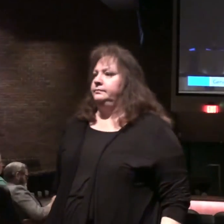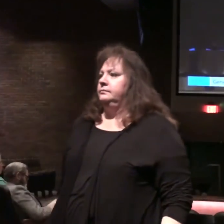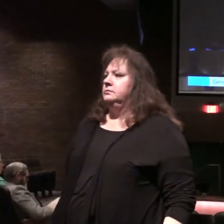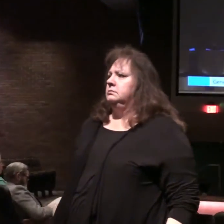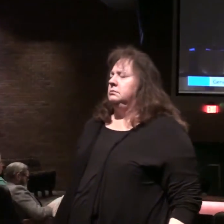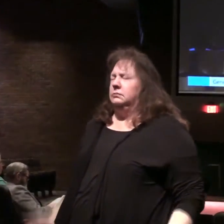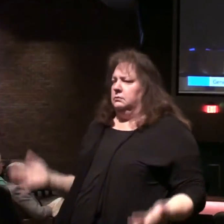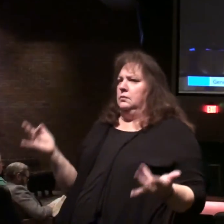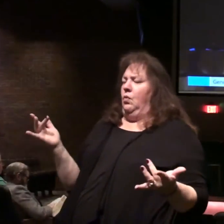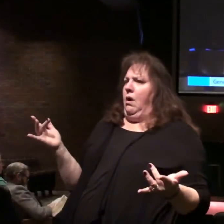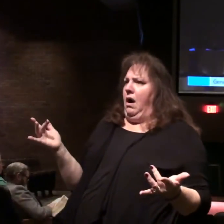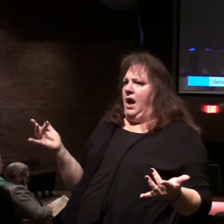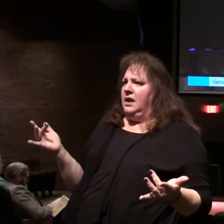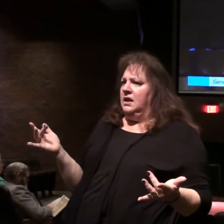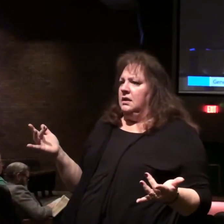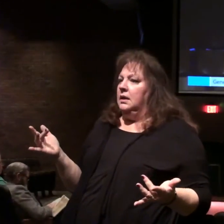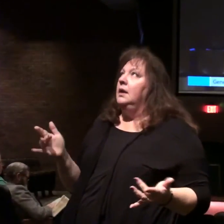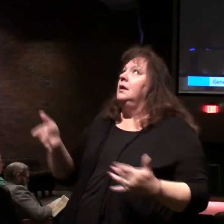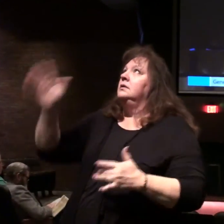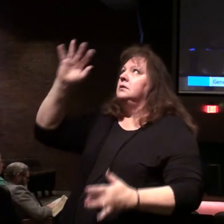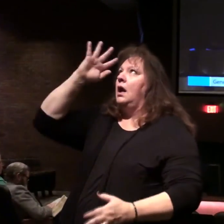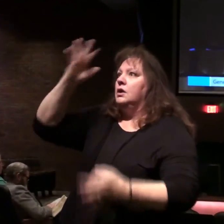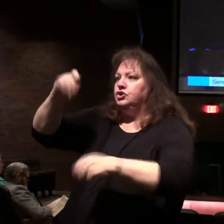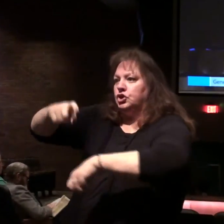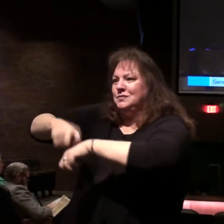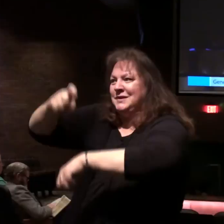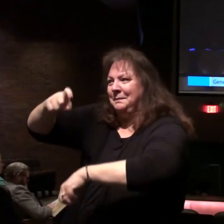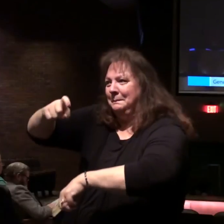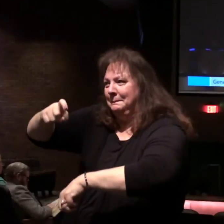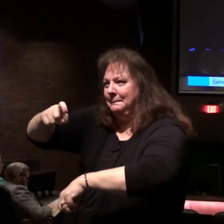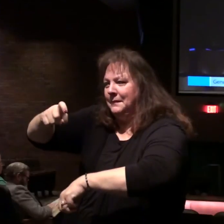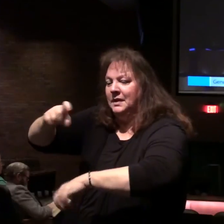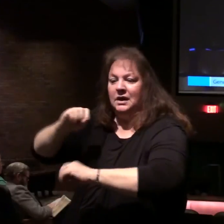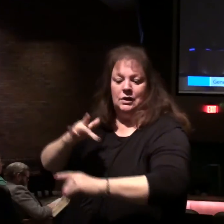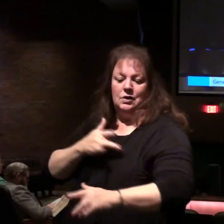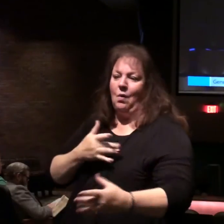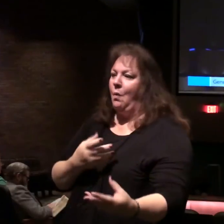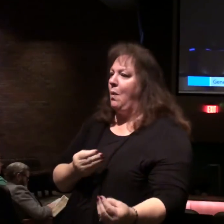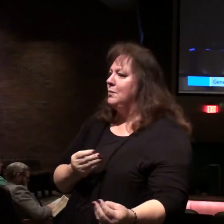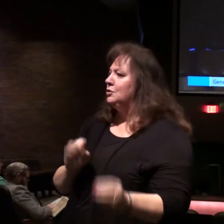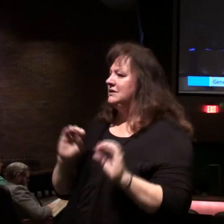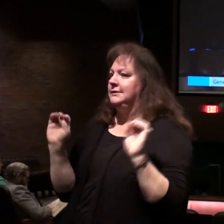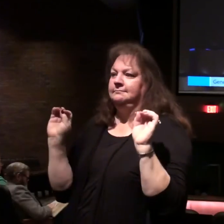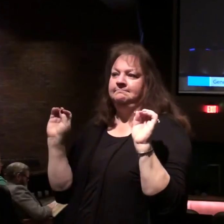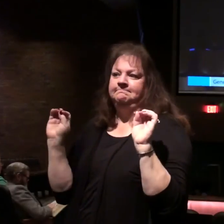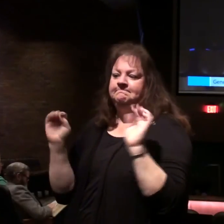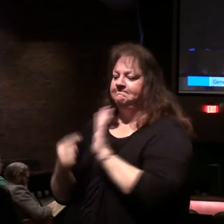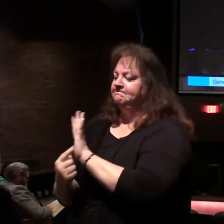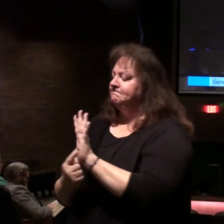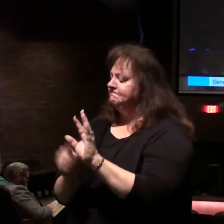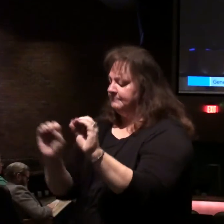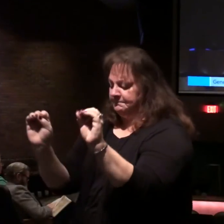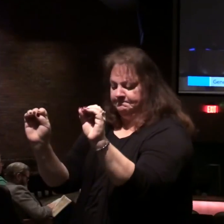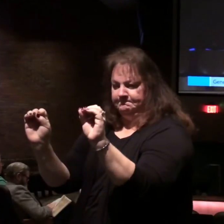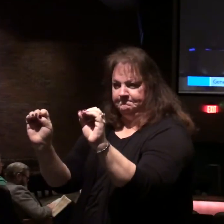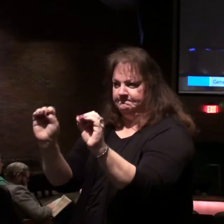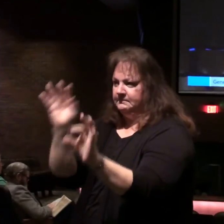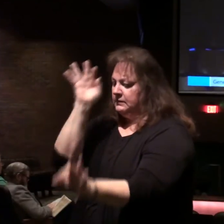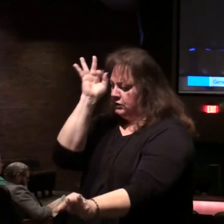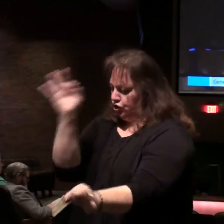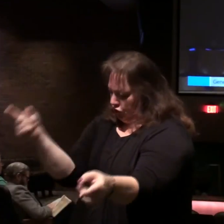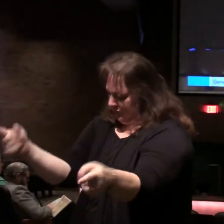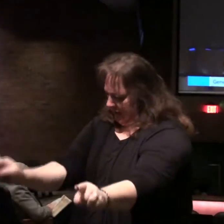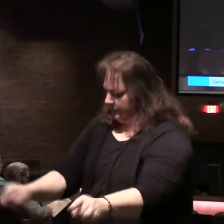Why? It's judgment time. There's no mercy to be shown. Judgment